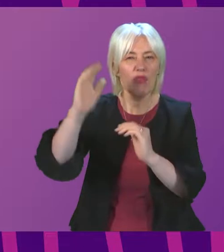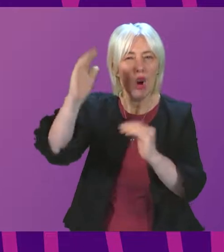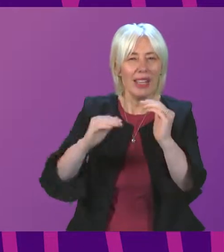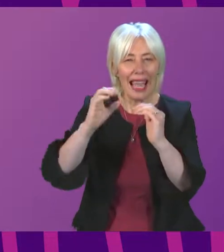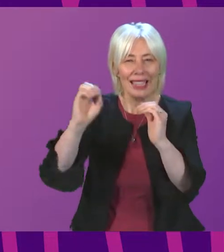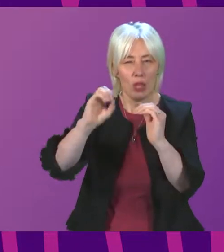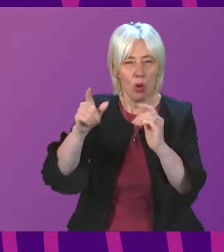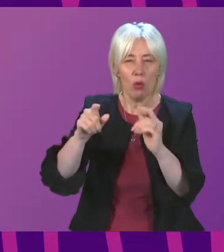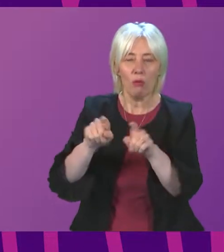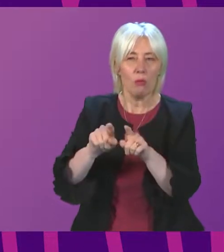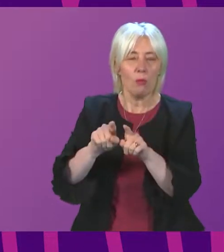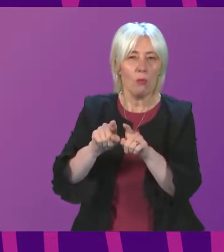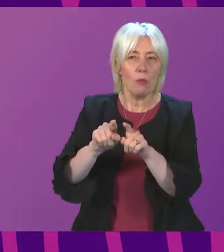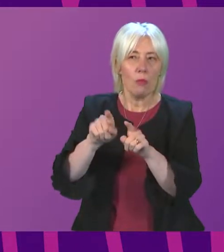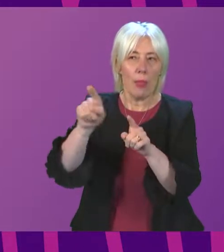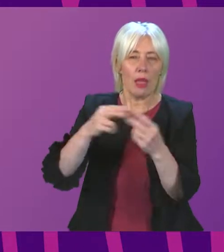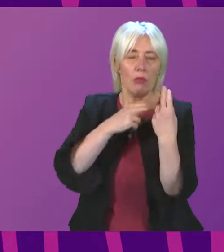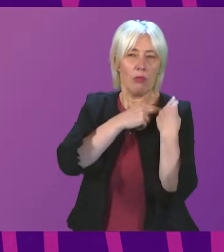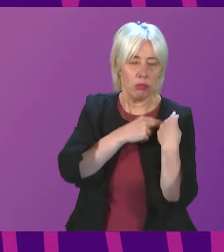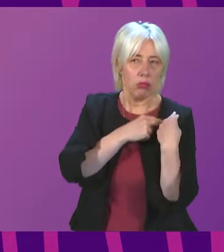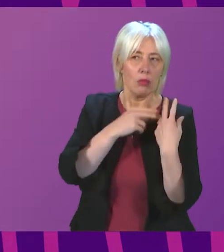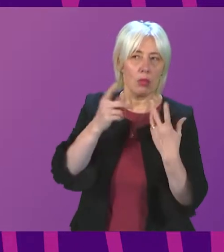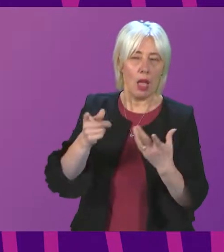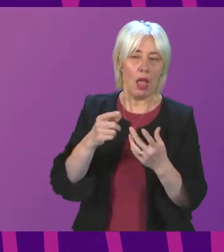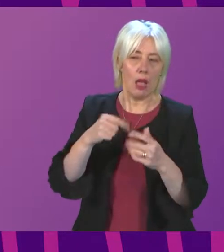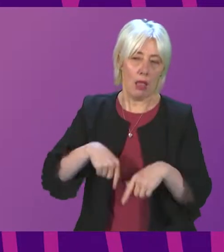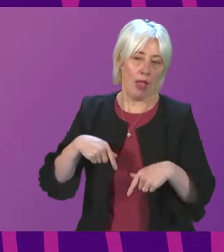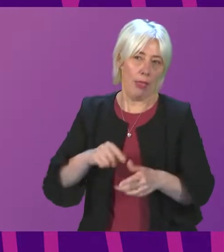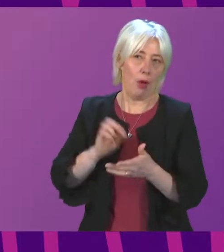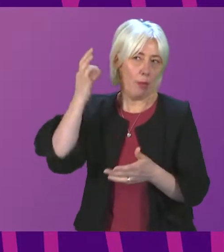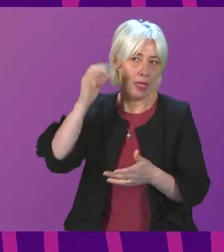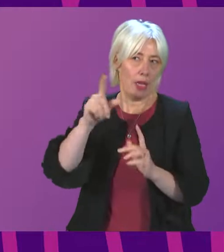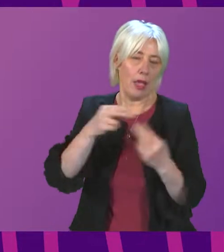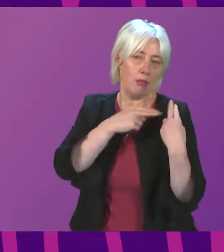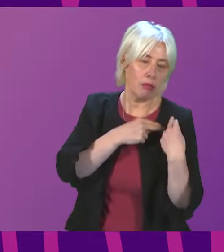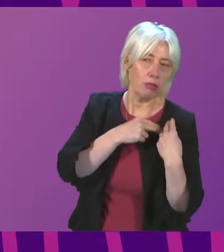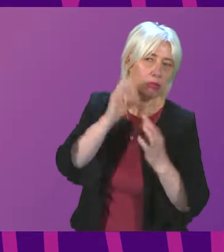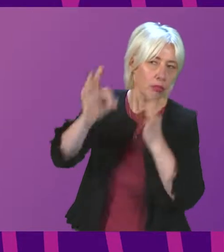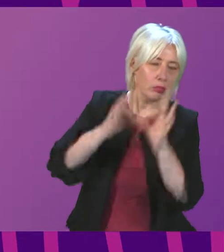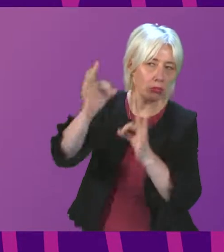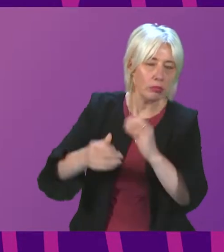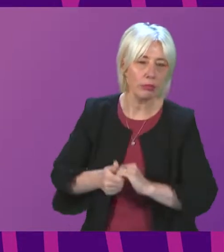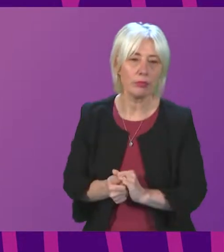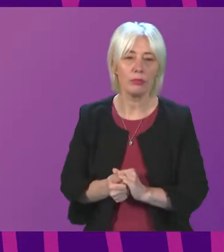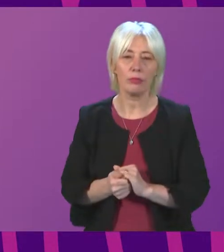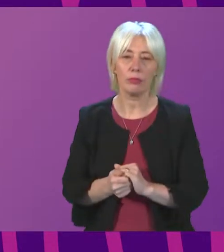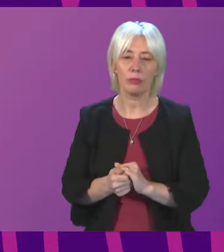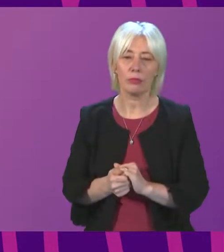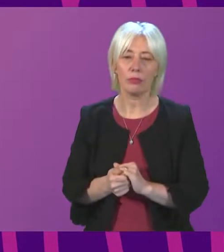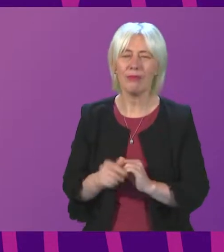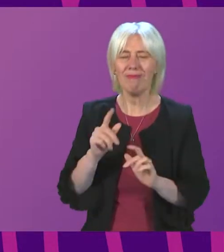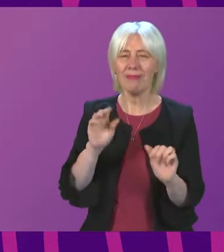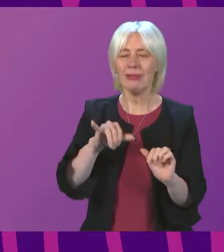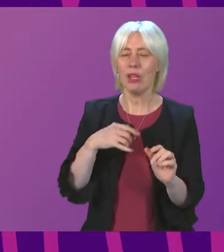attend and take response and evidence at the committee. Thank you. Bruce McGuire. Convener, just